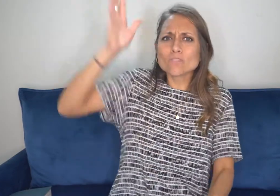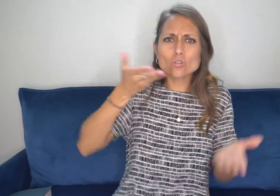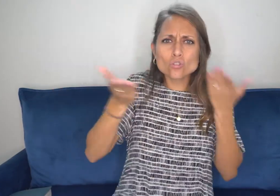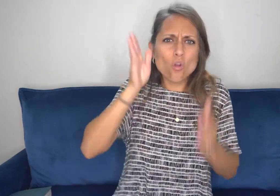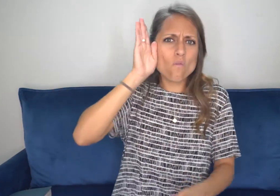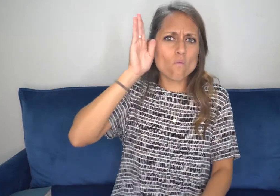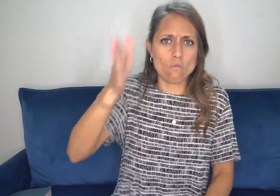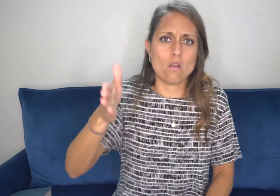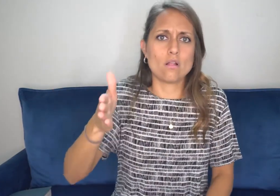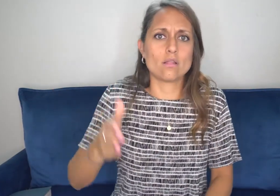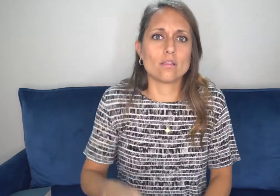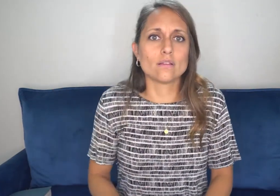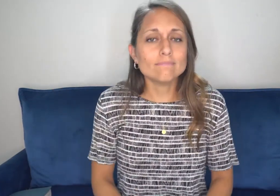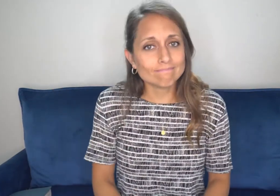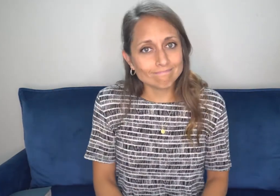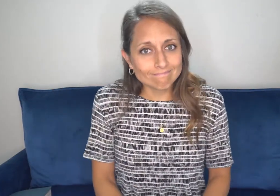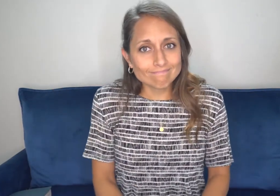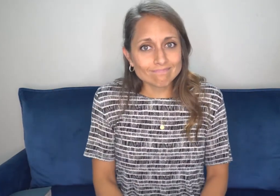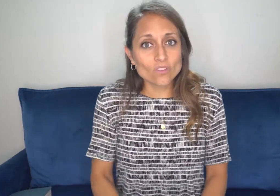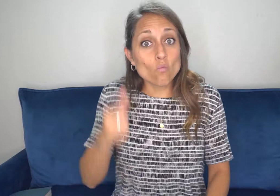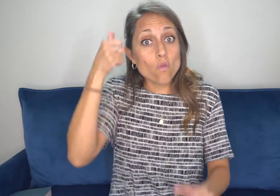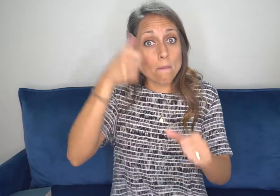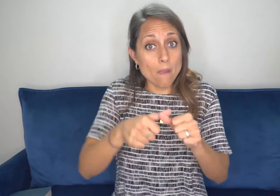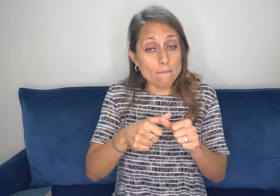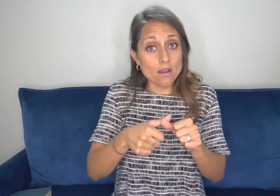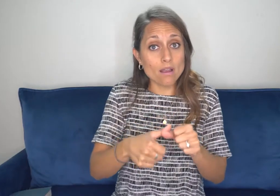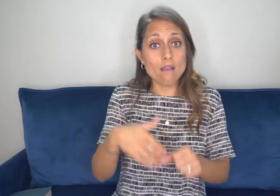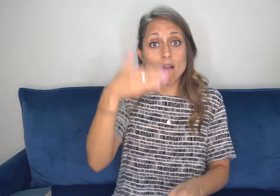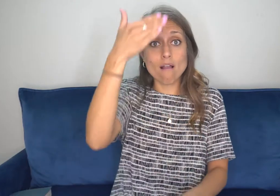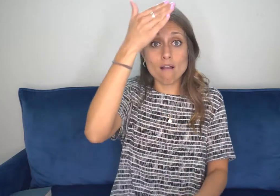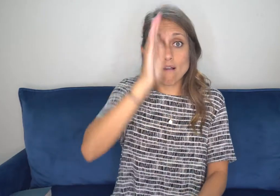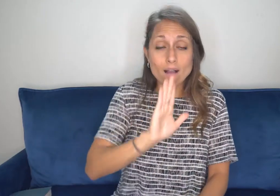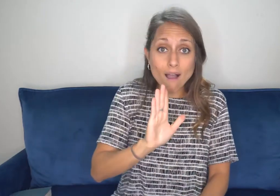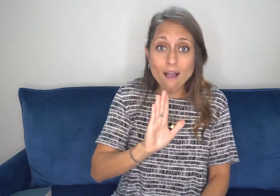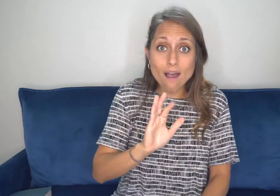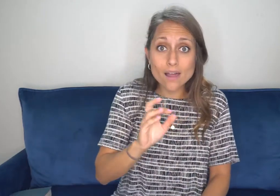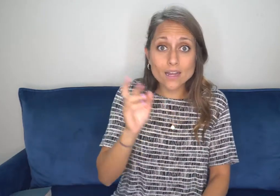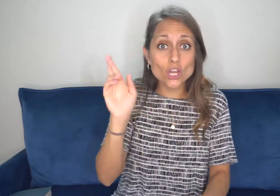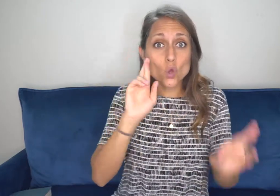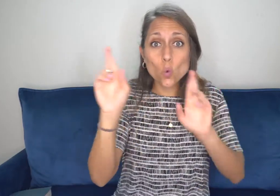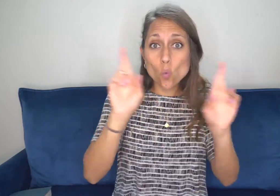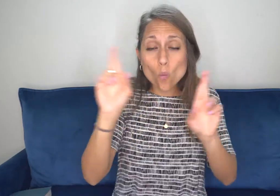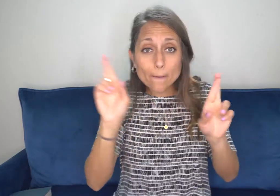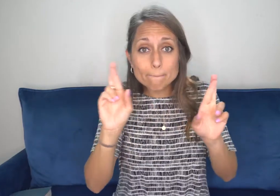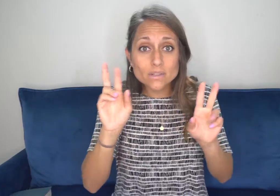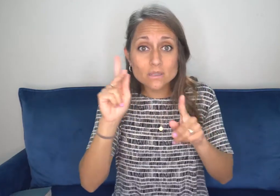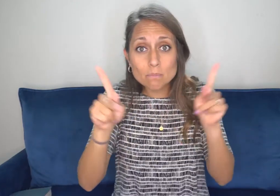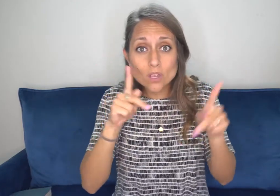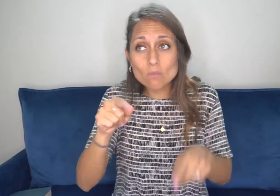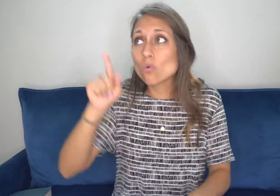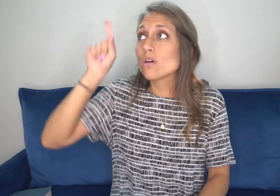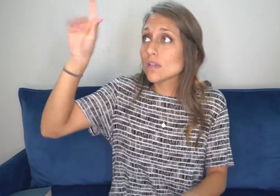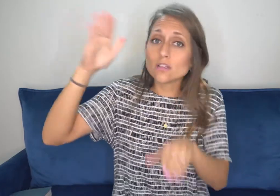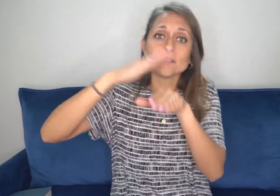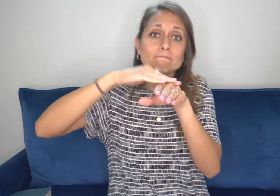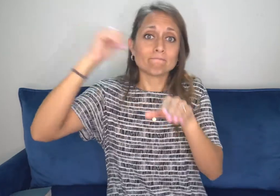local church, serve your local church. Volunteer for things. Do it. Remember